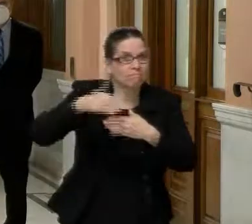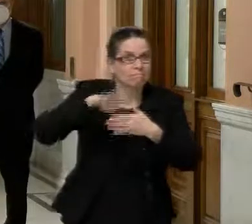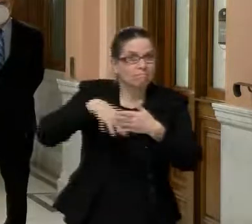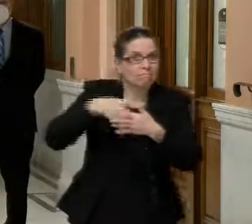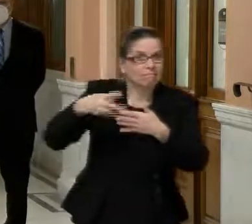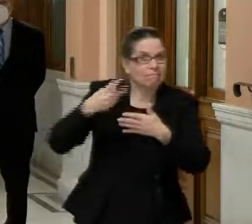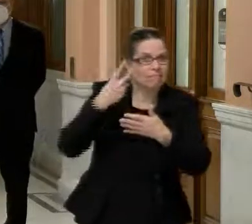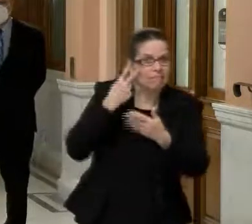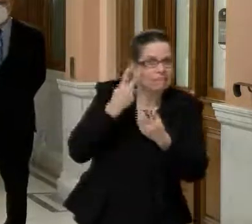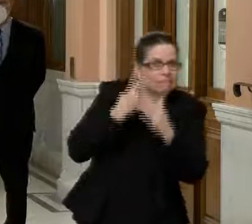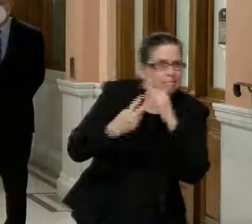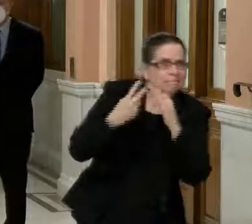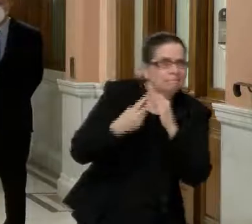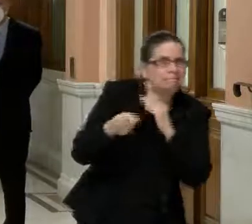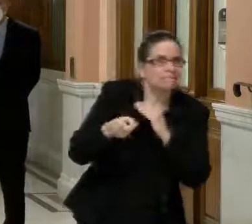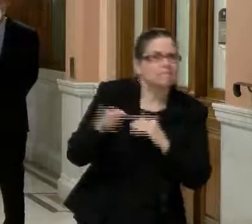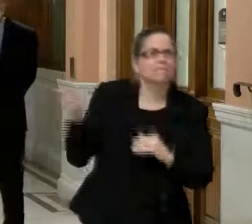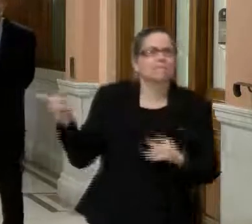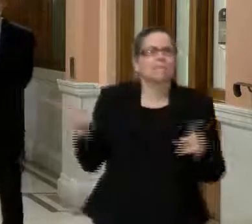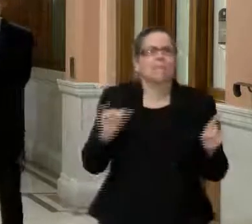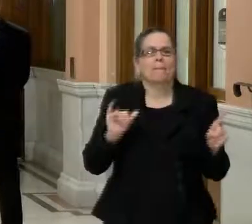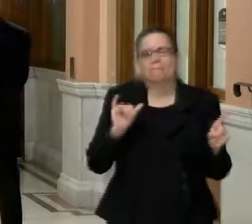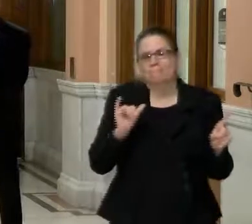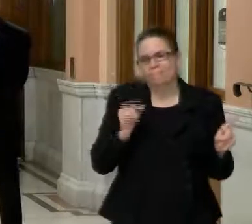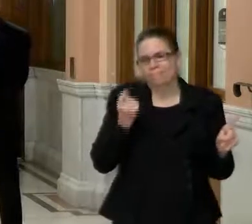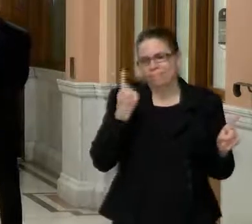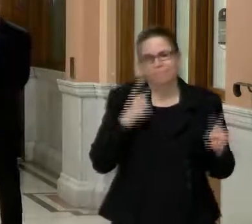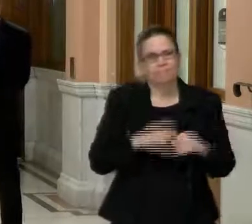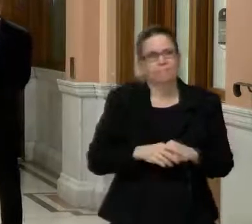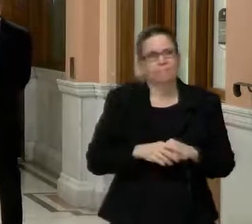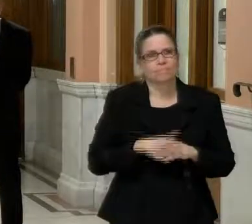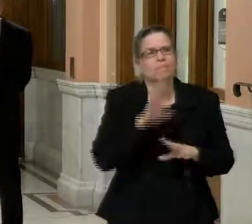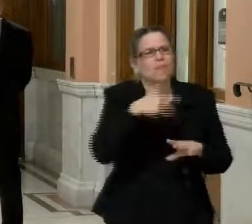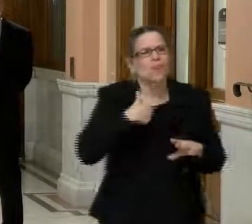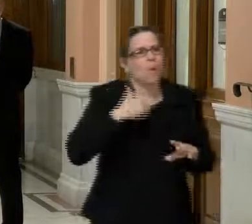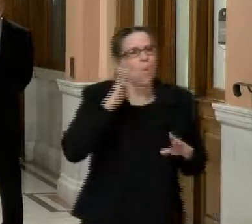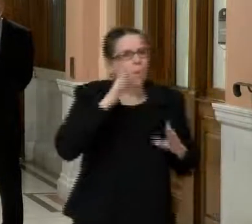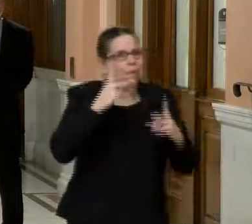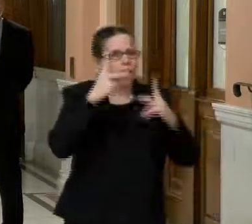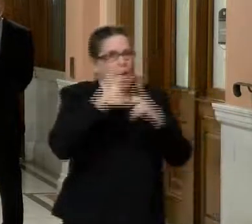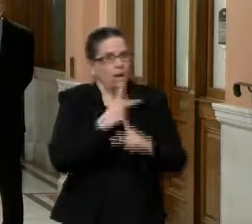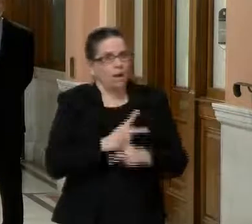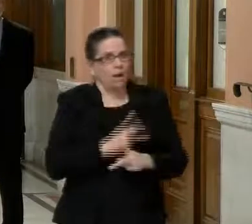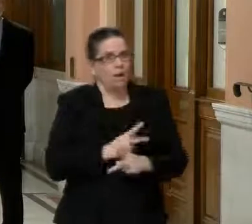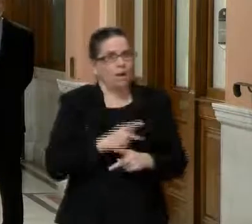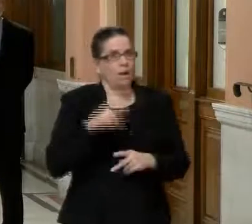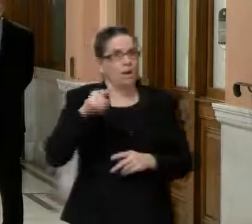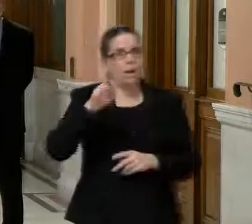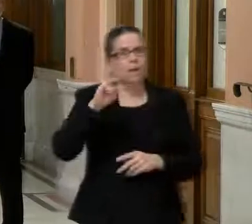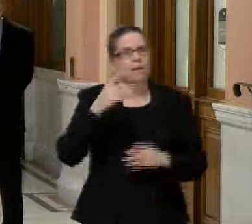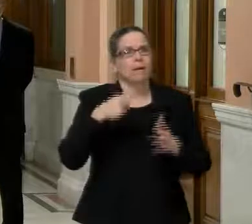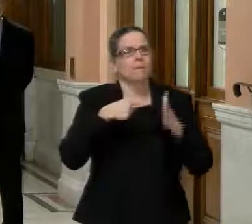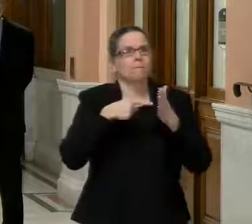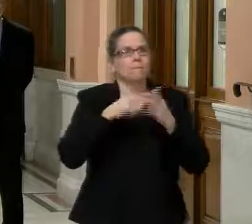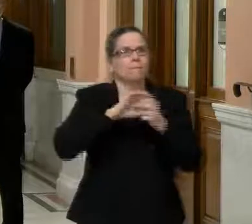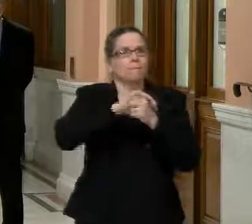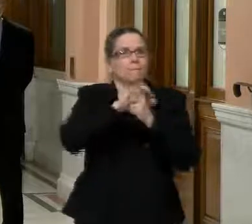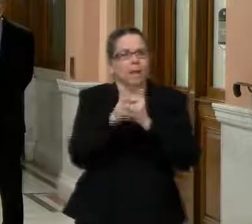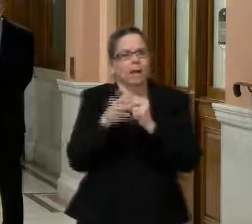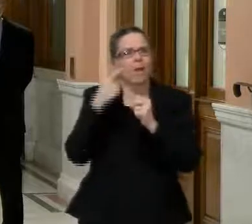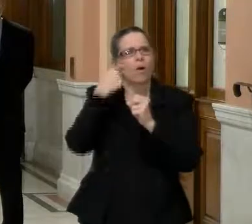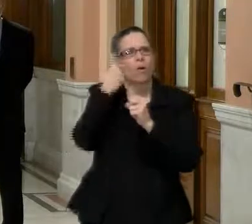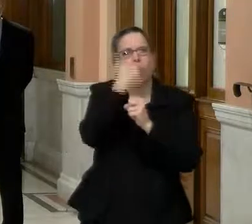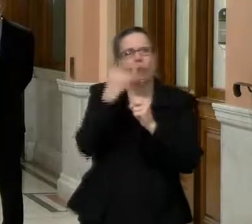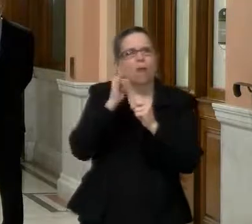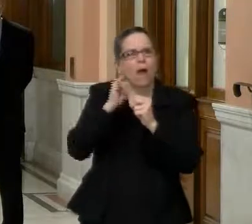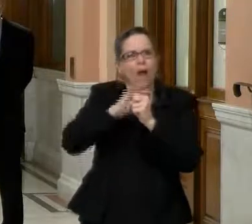hand. I know that they're going to be recalculating models. The models that we were going on based on the